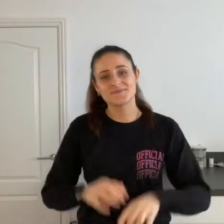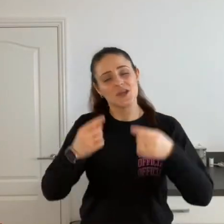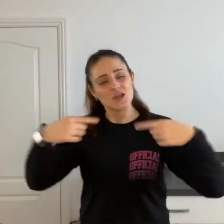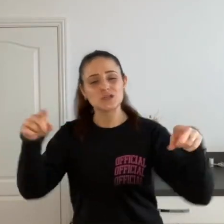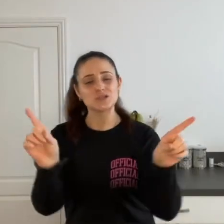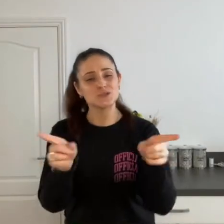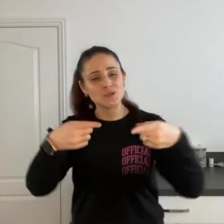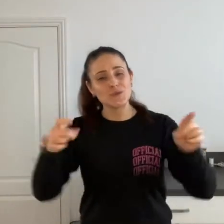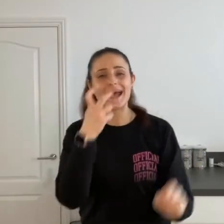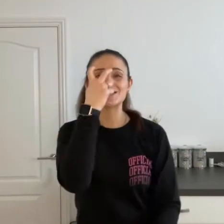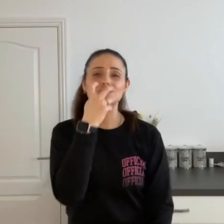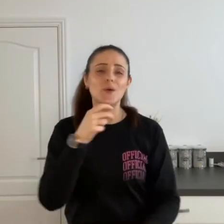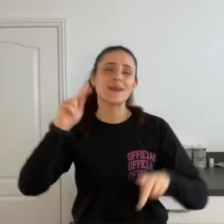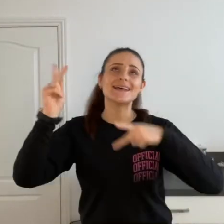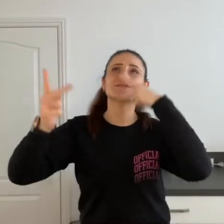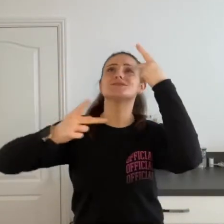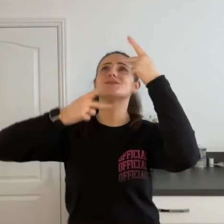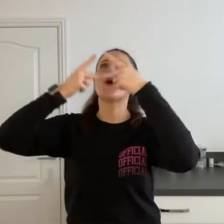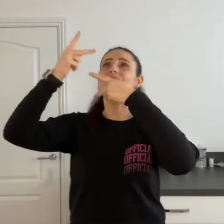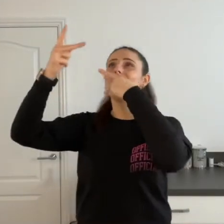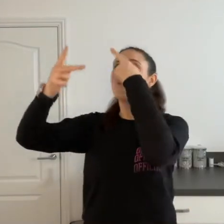Tune as old as song